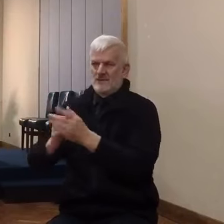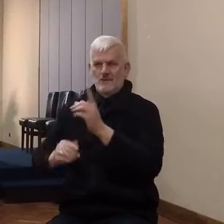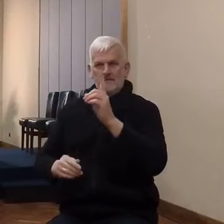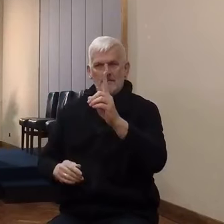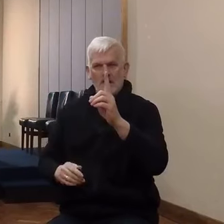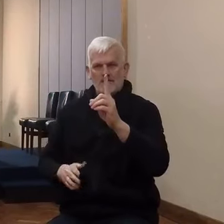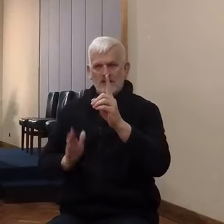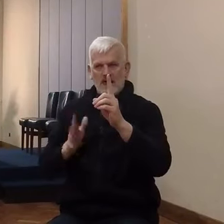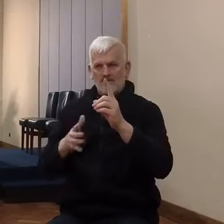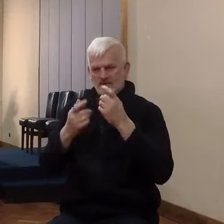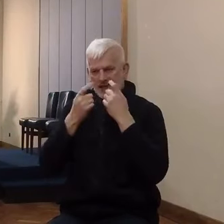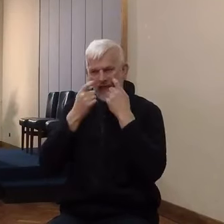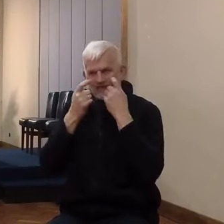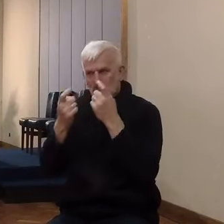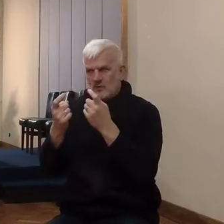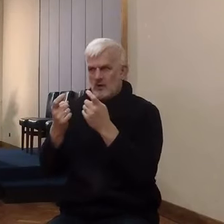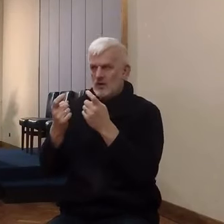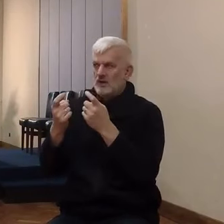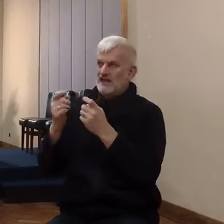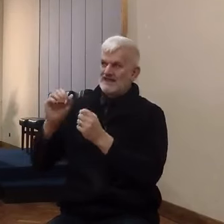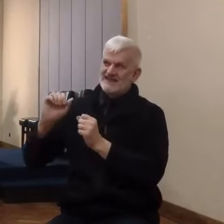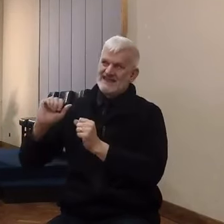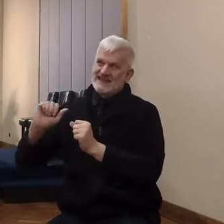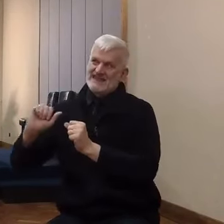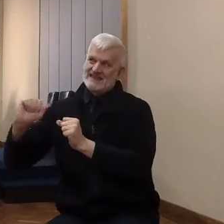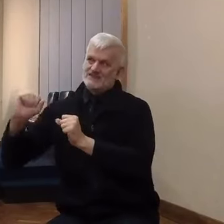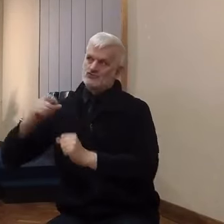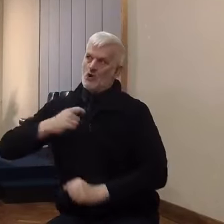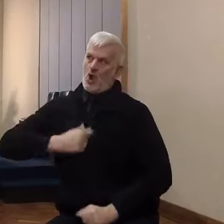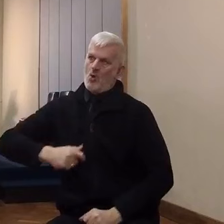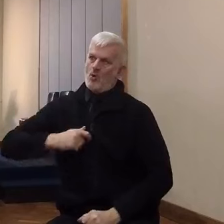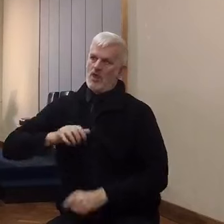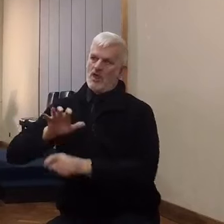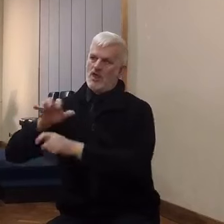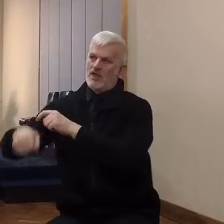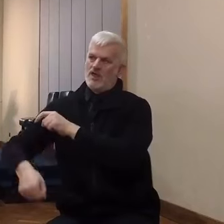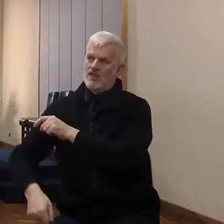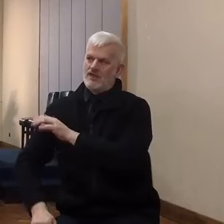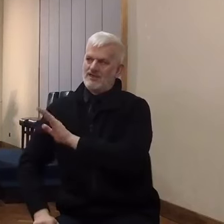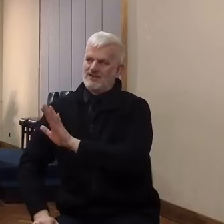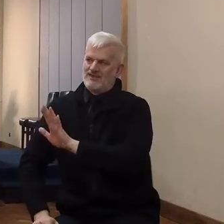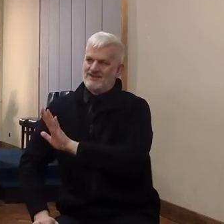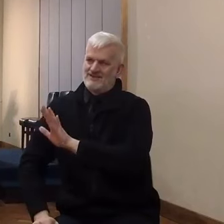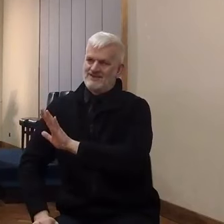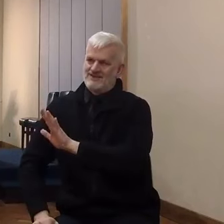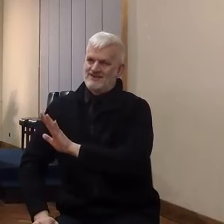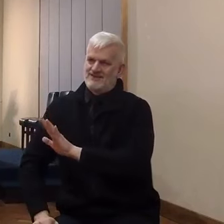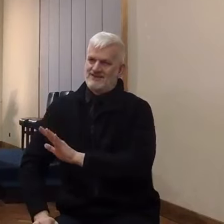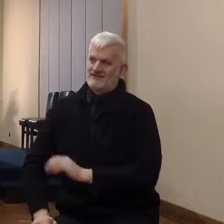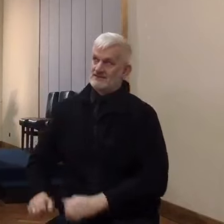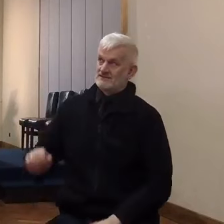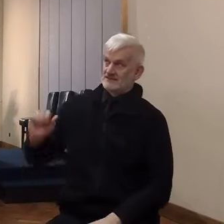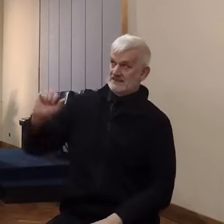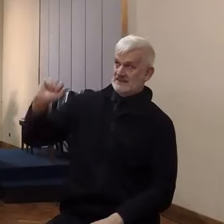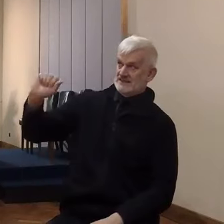trample on God's prerogative and try to do the things which he chooses for himself.